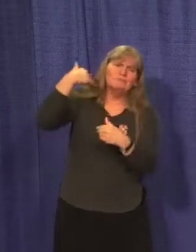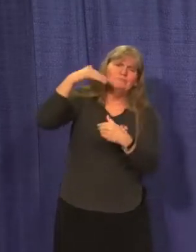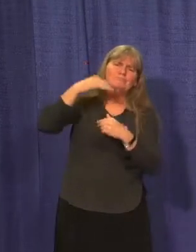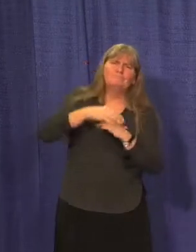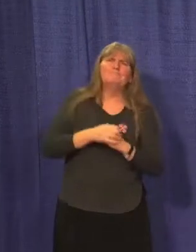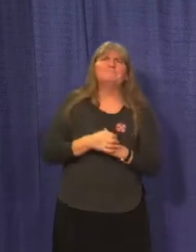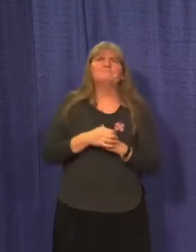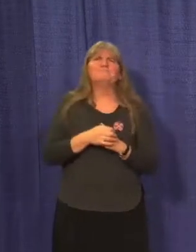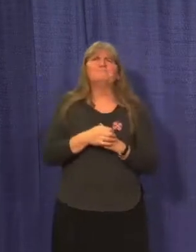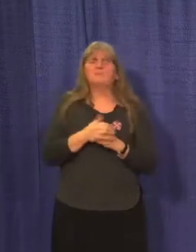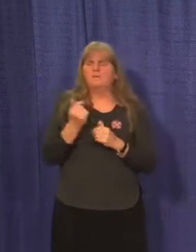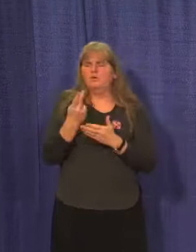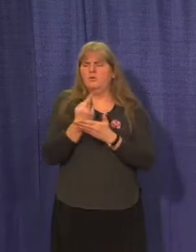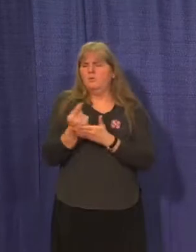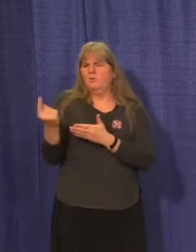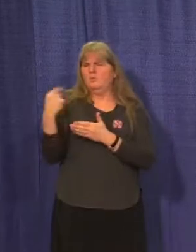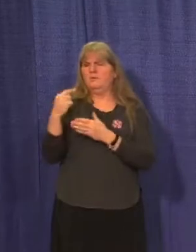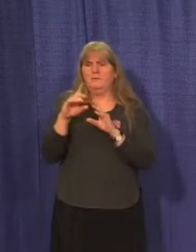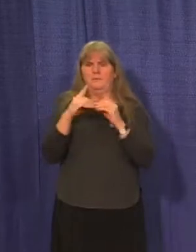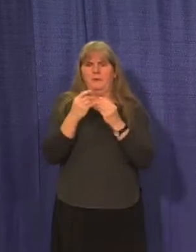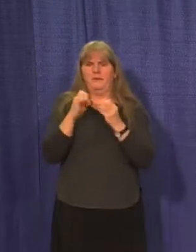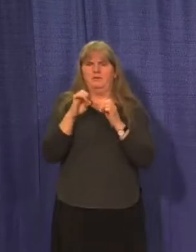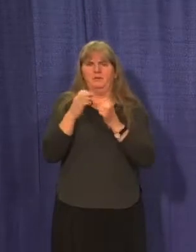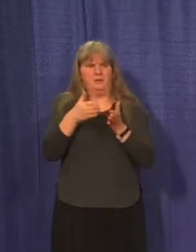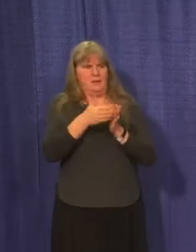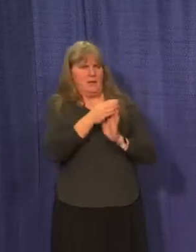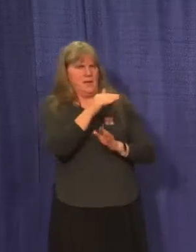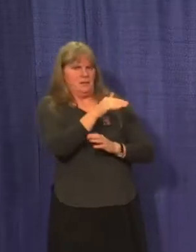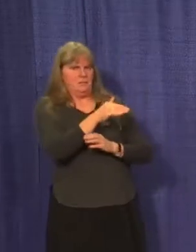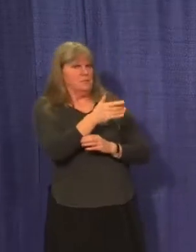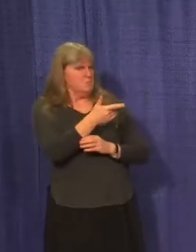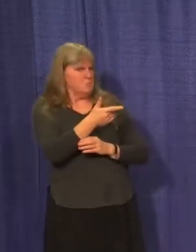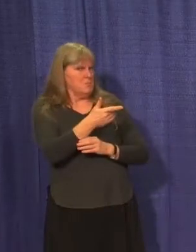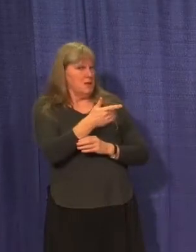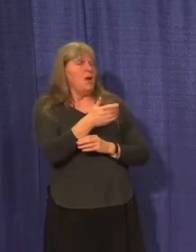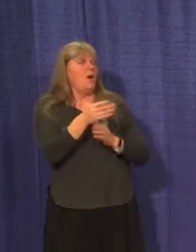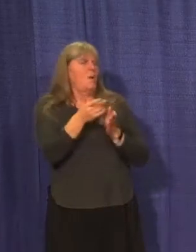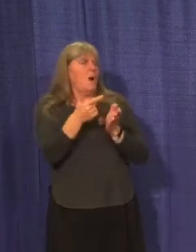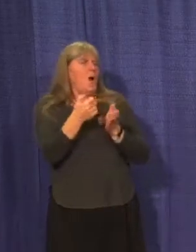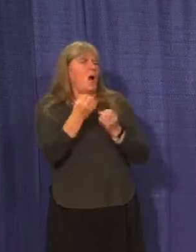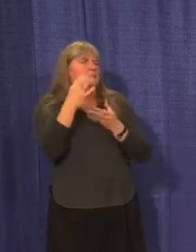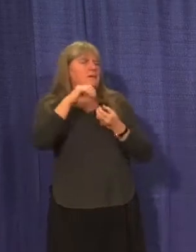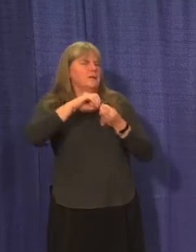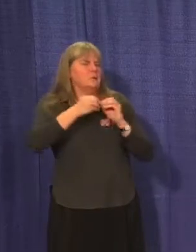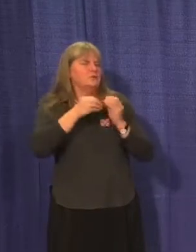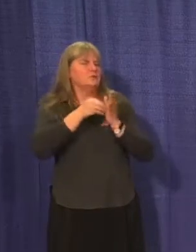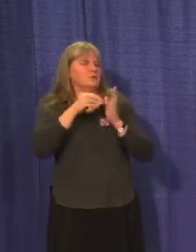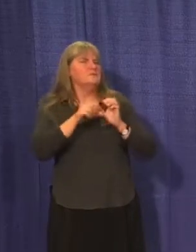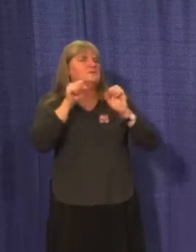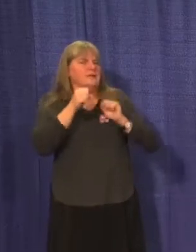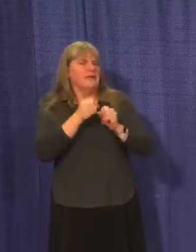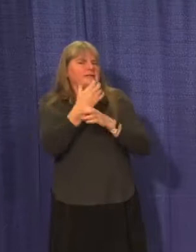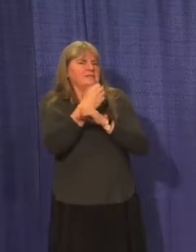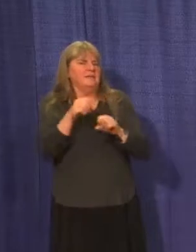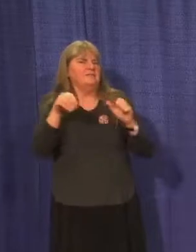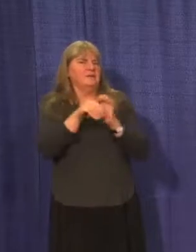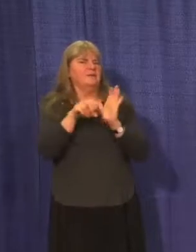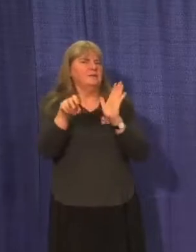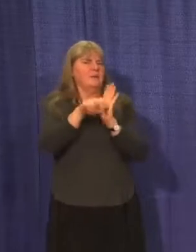Several weeks ago, the Department of Education asked me to consider the public health question of how many students could be safely